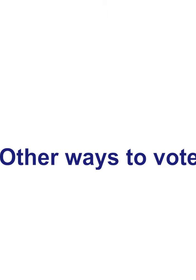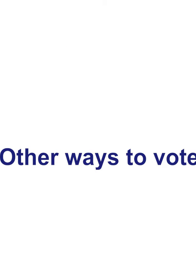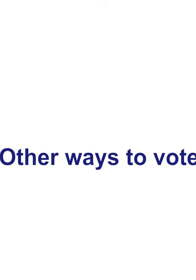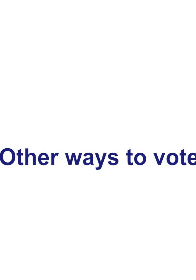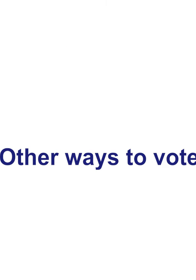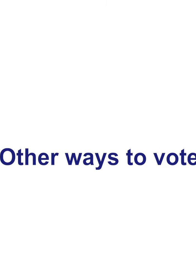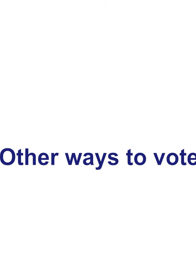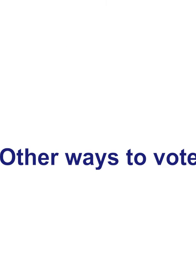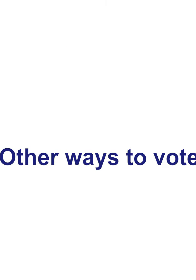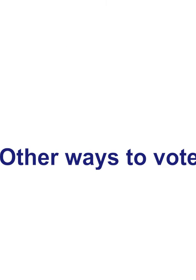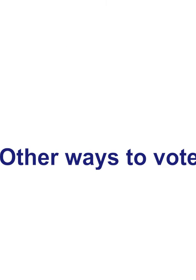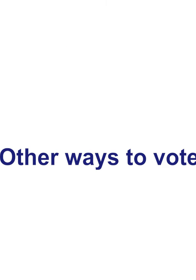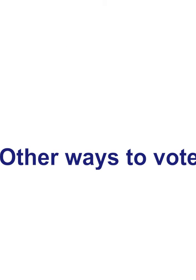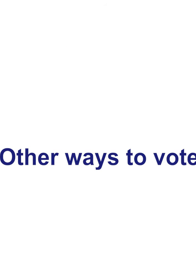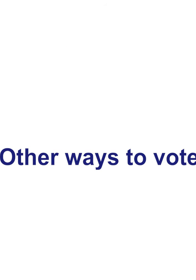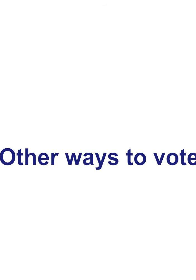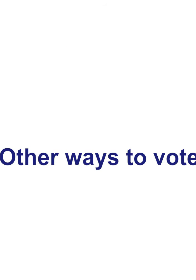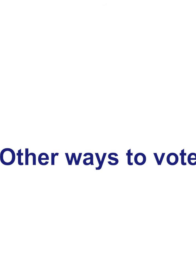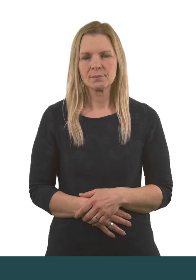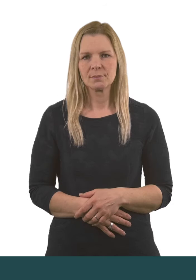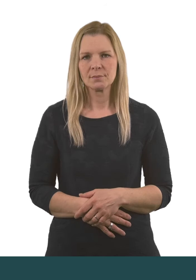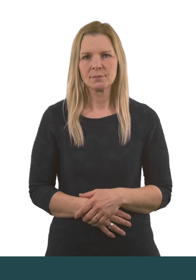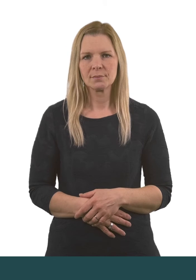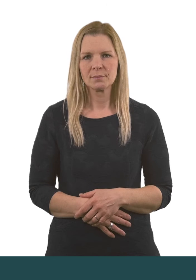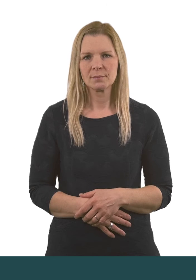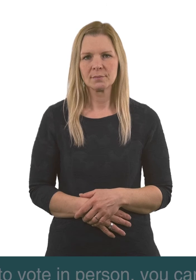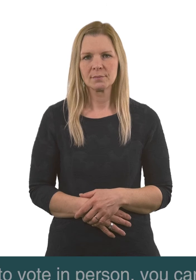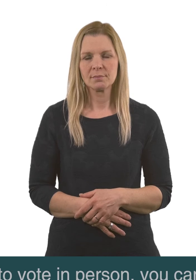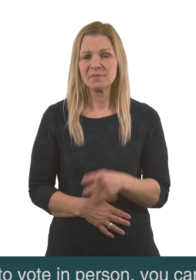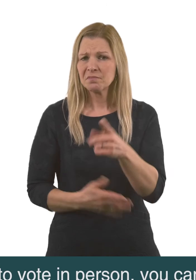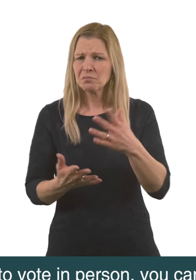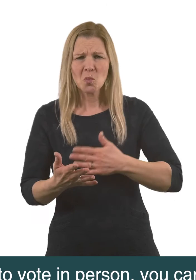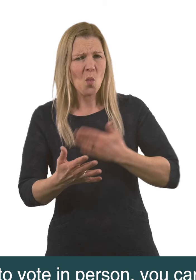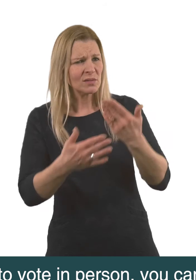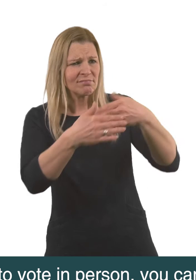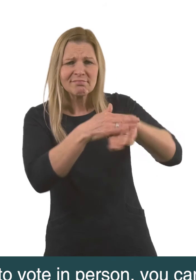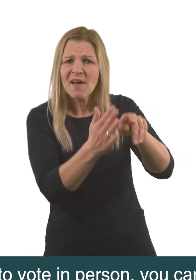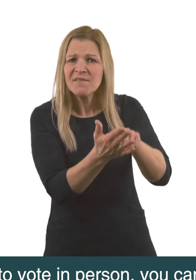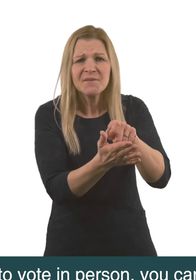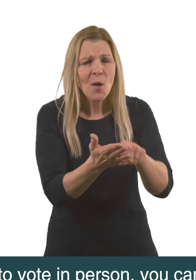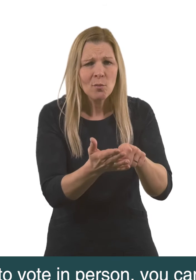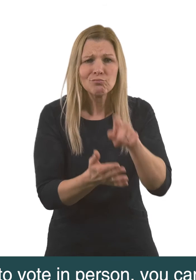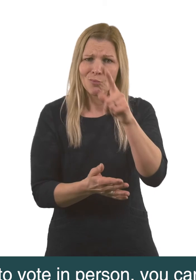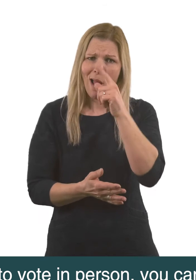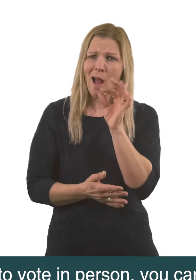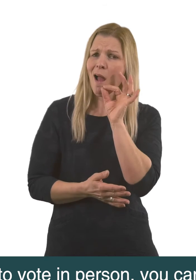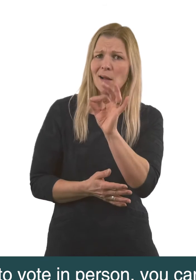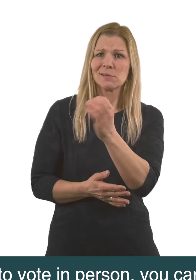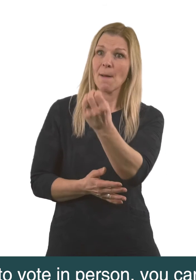Other ways to vote If you do not want to vote in person, you can vote by post or by proxy.